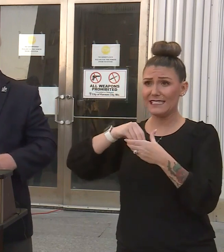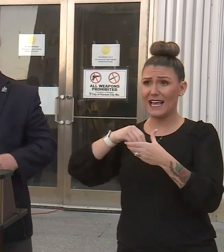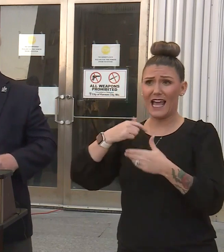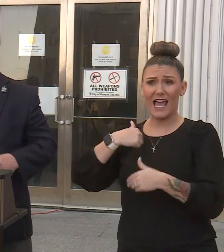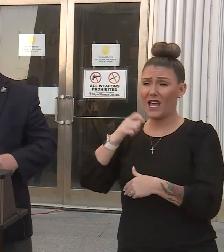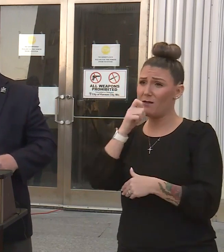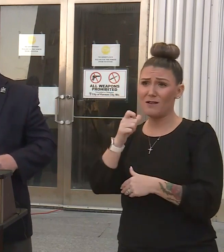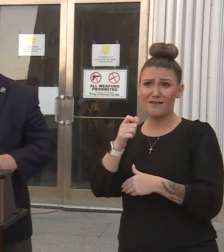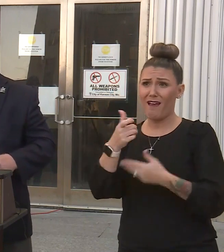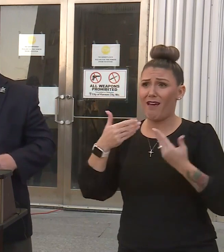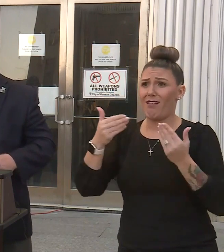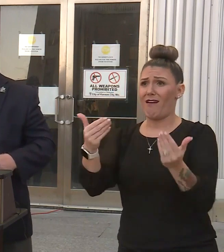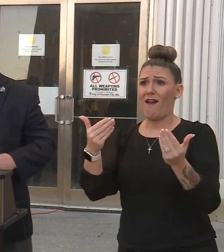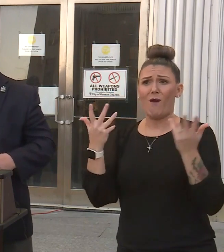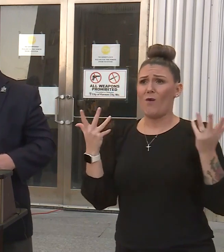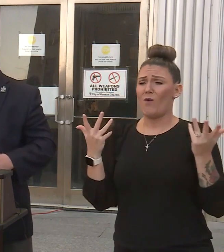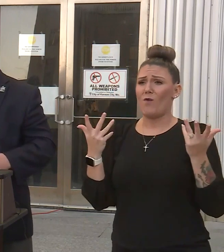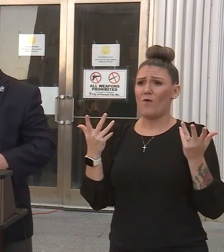wouldn't permit it now.